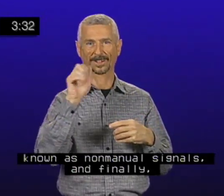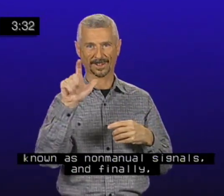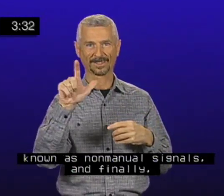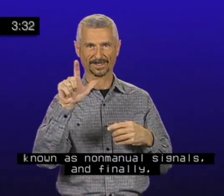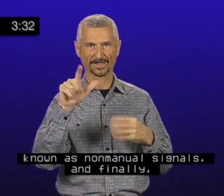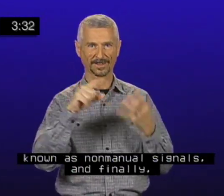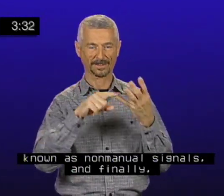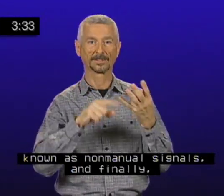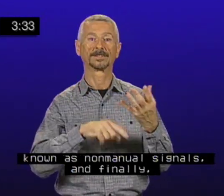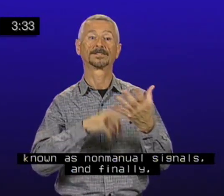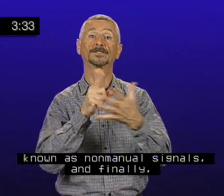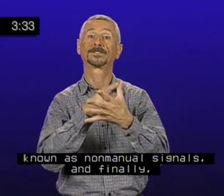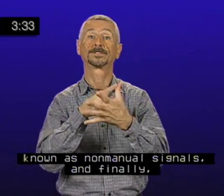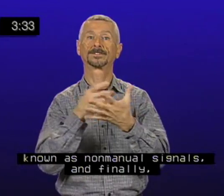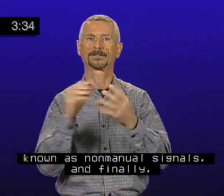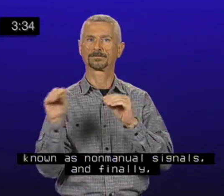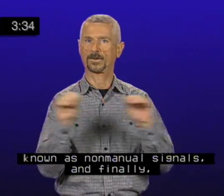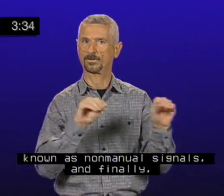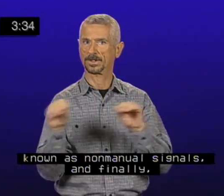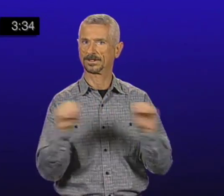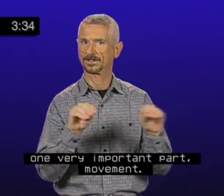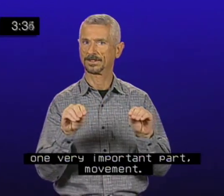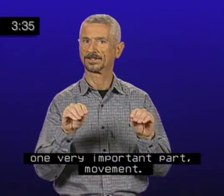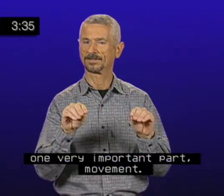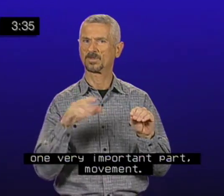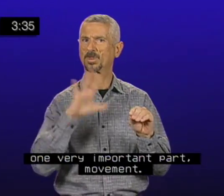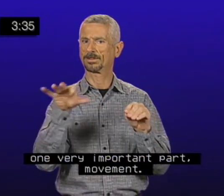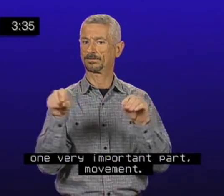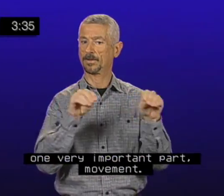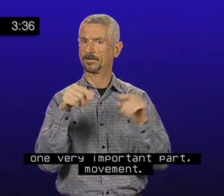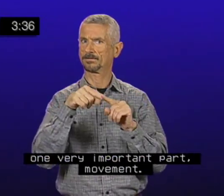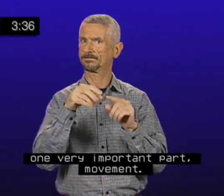and finally one very important part, movement.